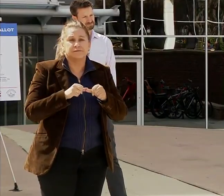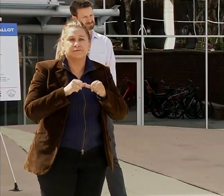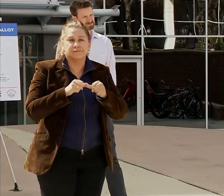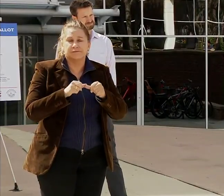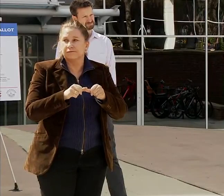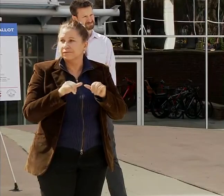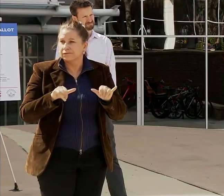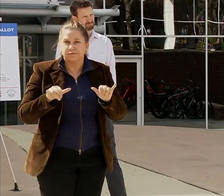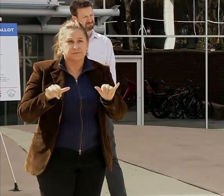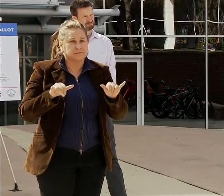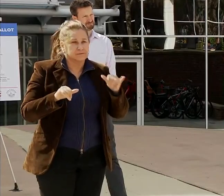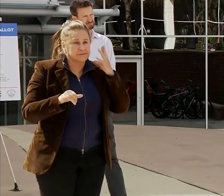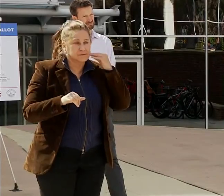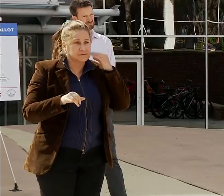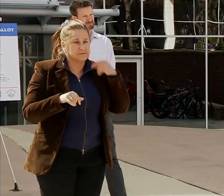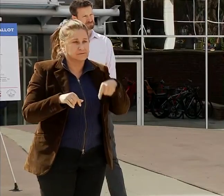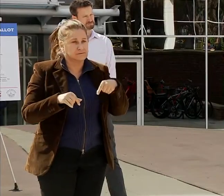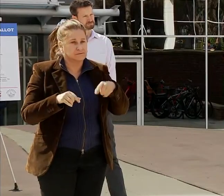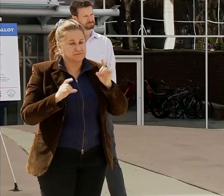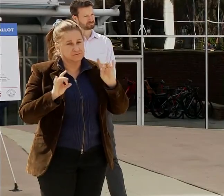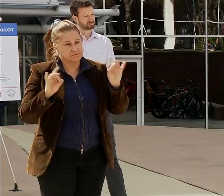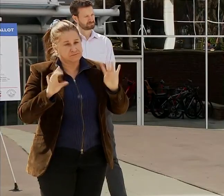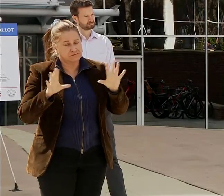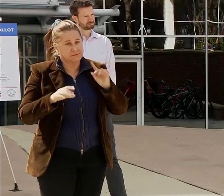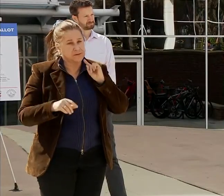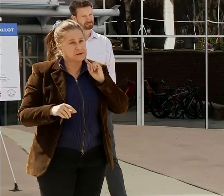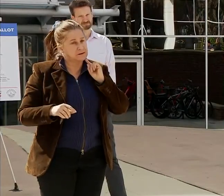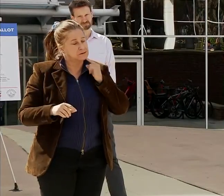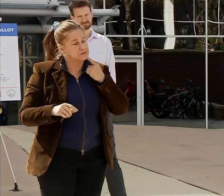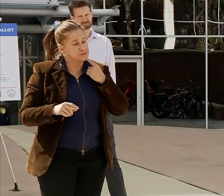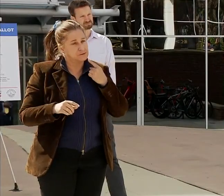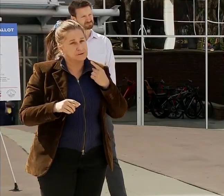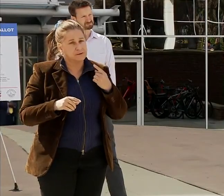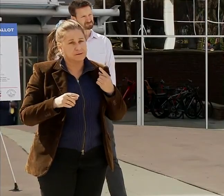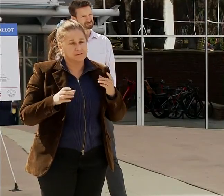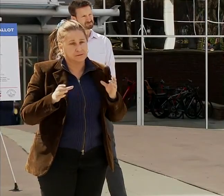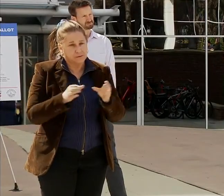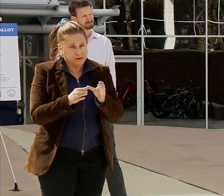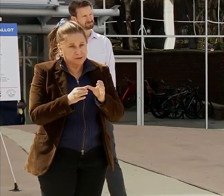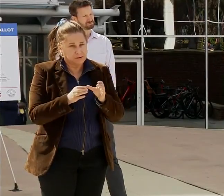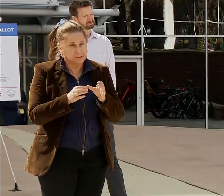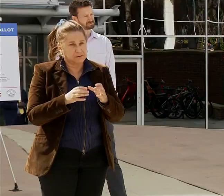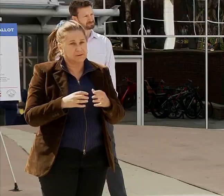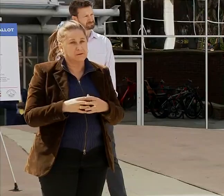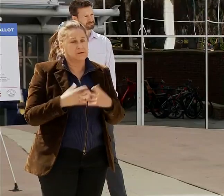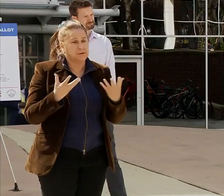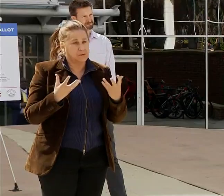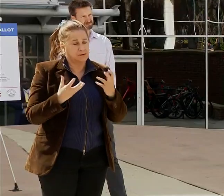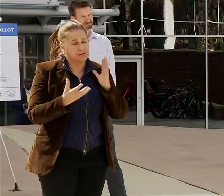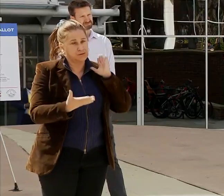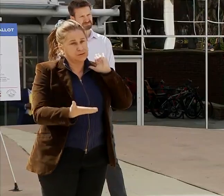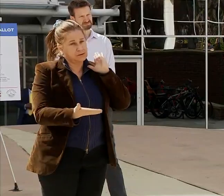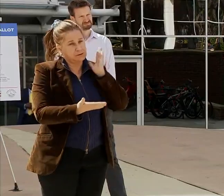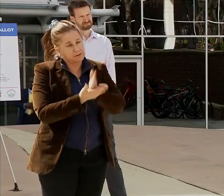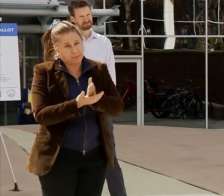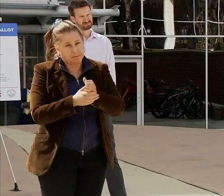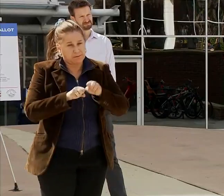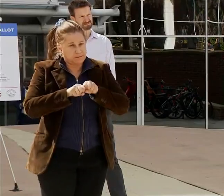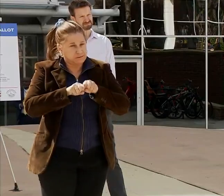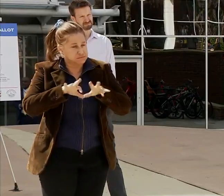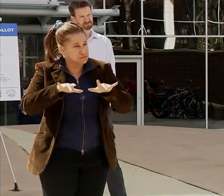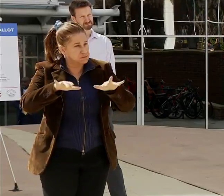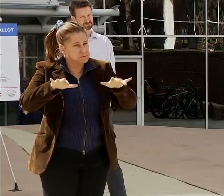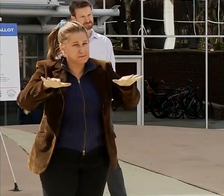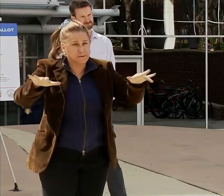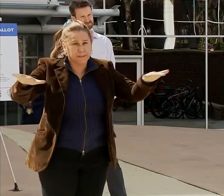tragedy, it is critical that we're all working together to stop the spread, to stay at home. The only reason